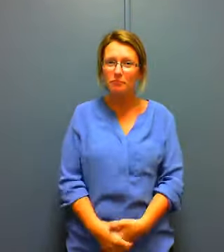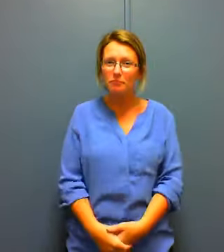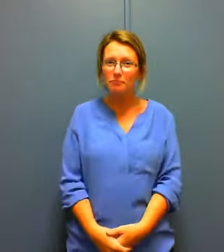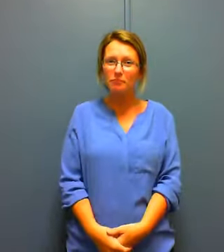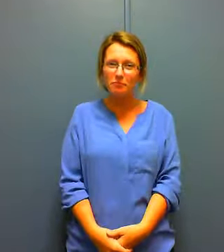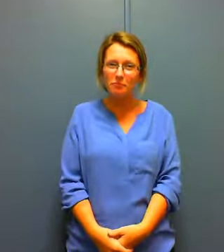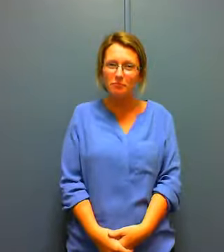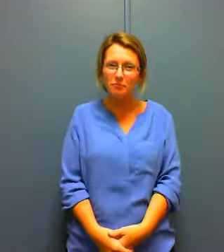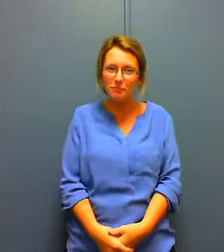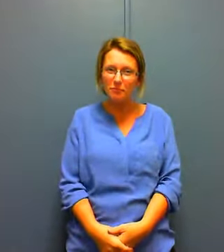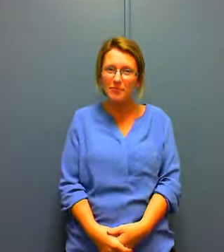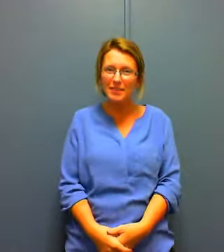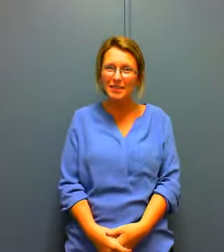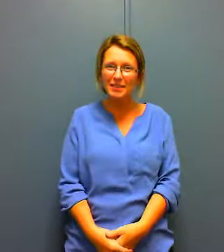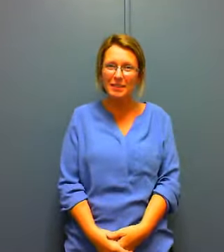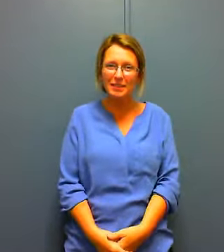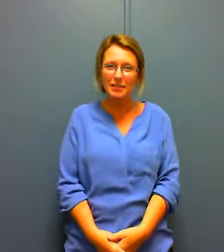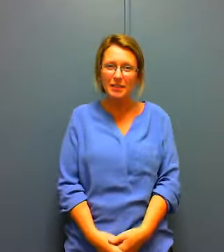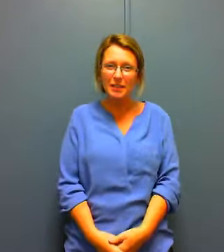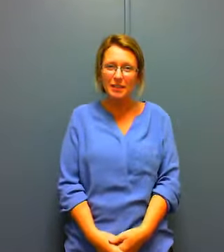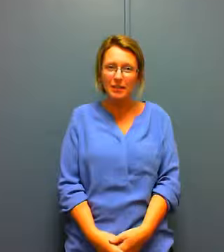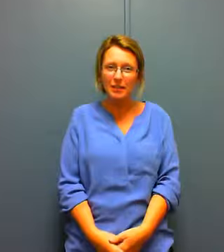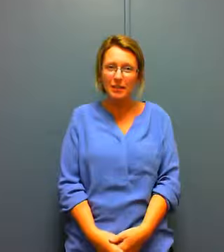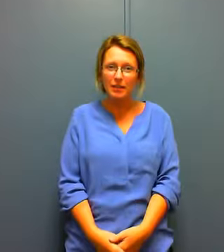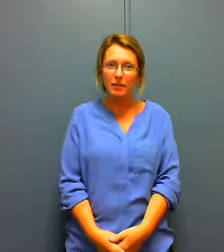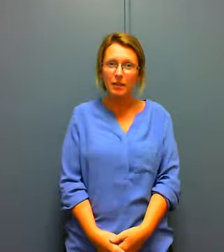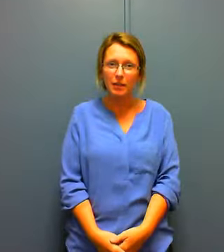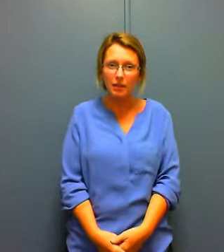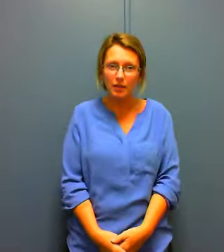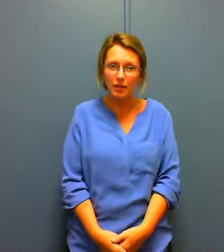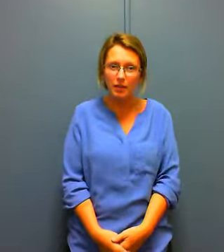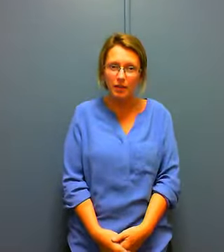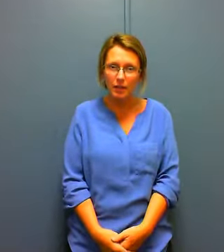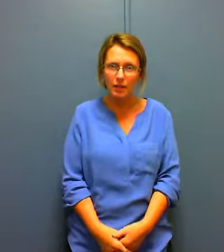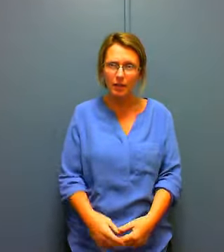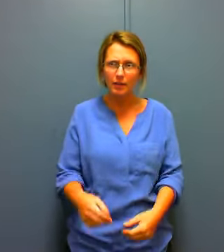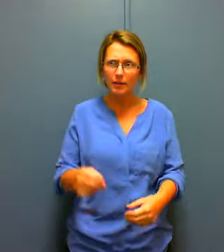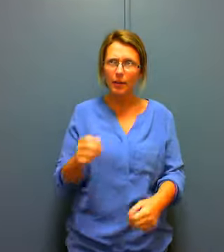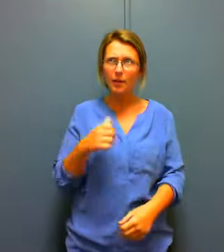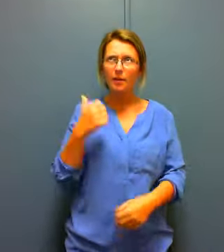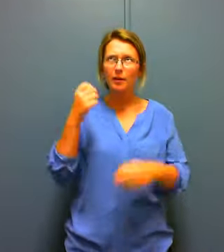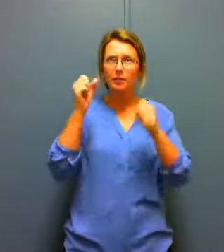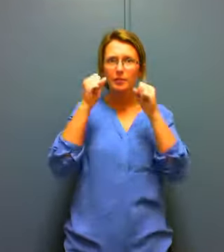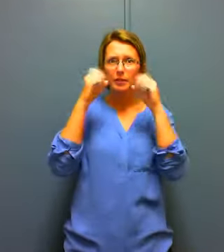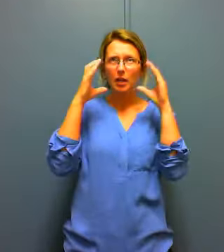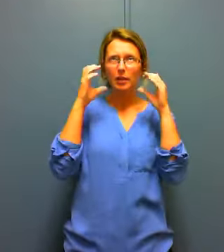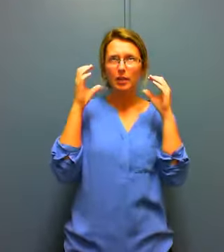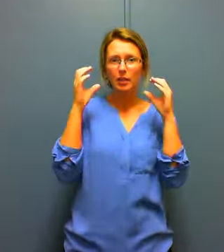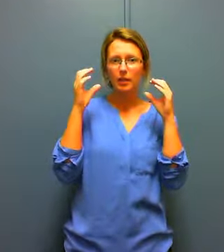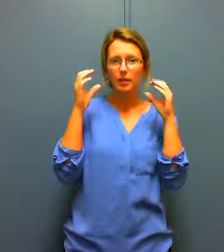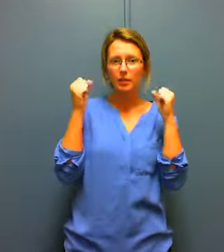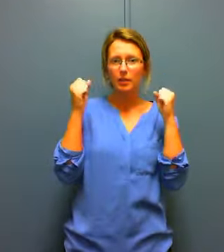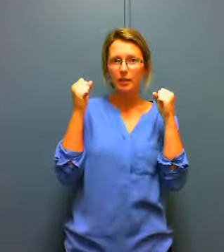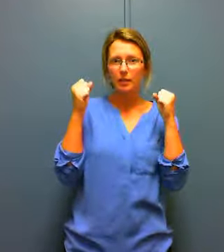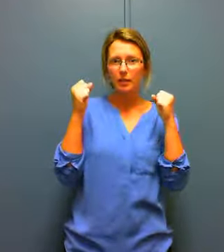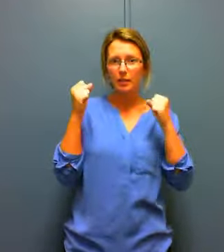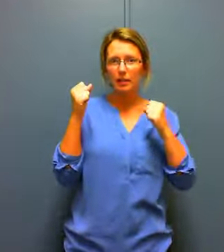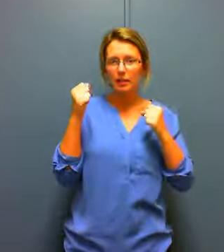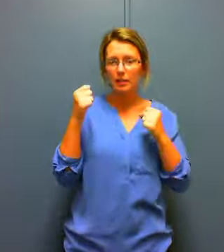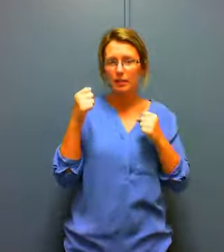why it's a deep forest yeah oh and another quite shocking thing was that I knew it I expected it but still